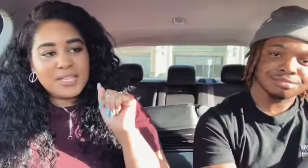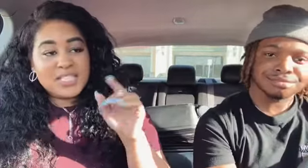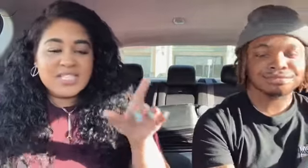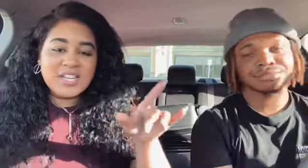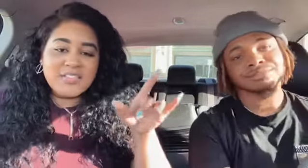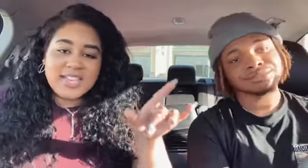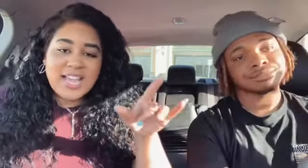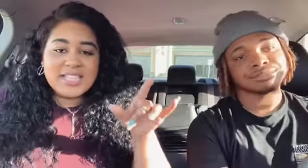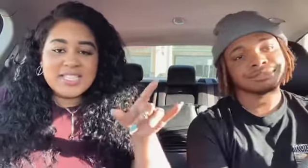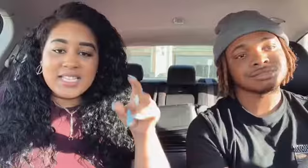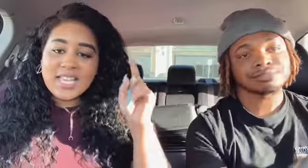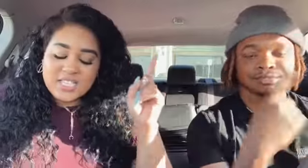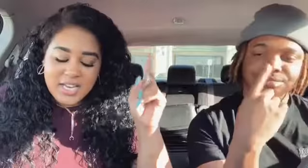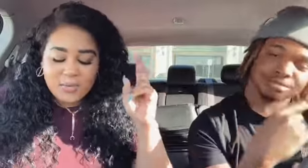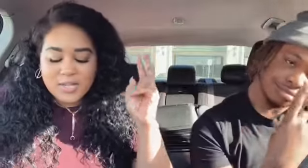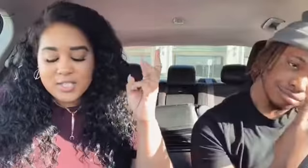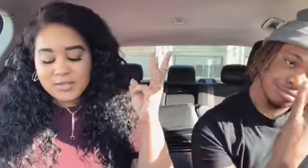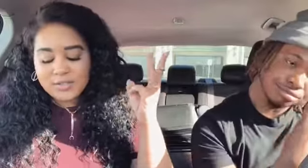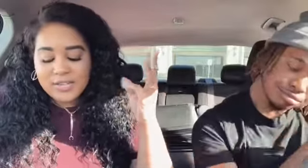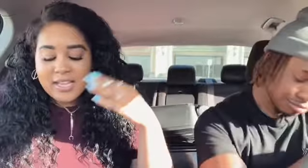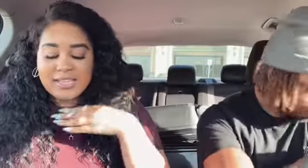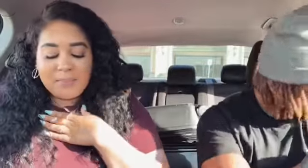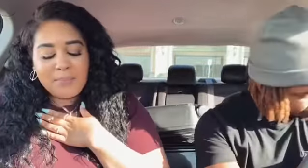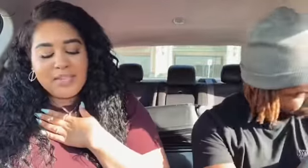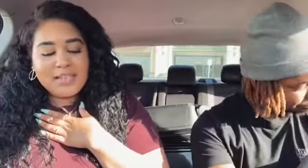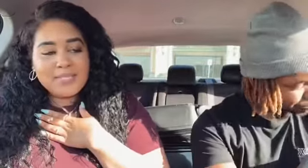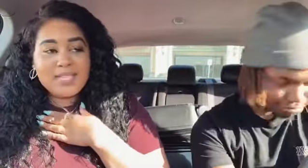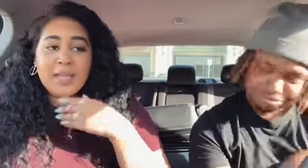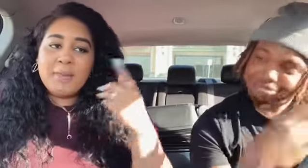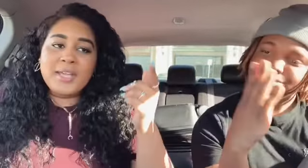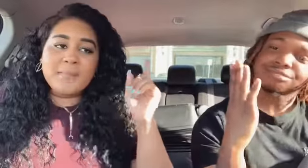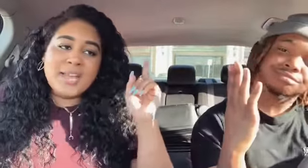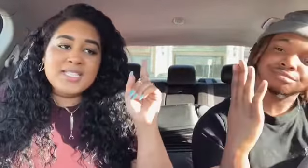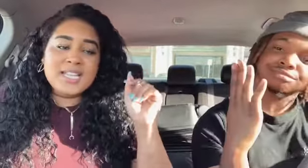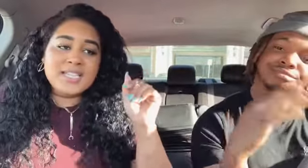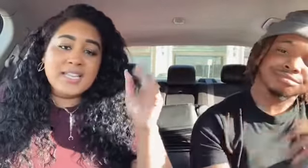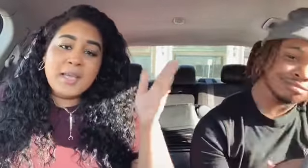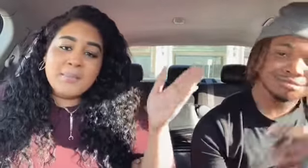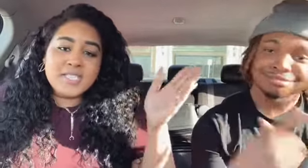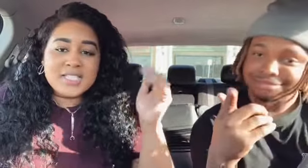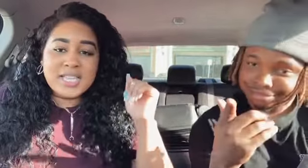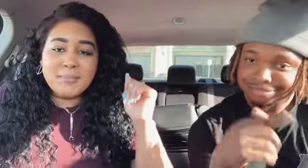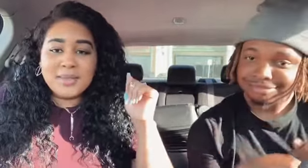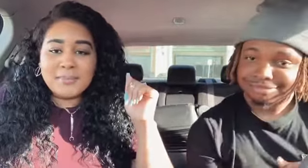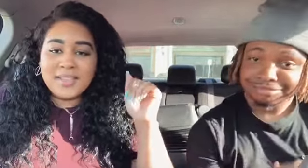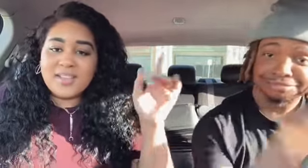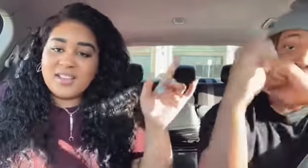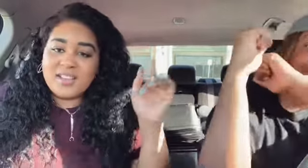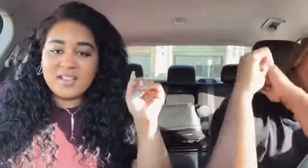bitches need a reality Check 1, 2, 3, Diamond be MC Peep my technique, bitches can't beat me, uh